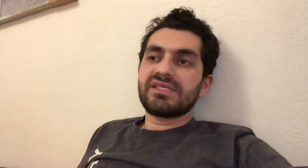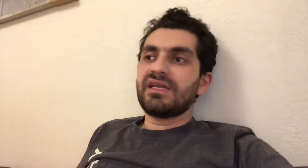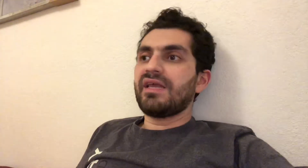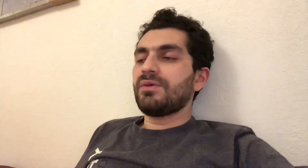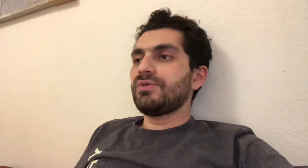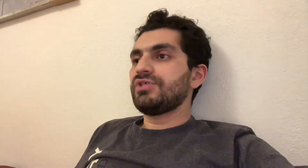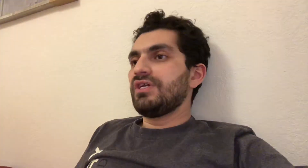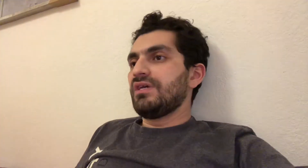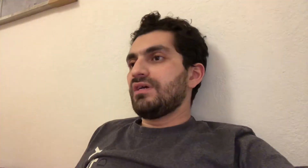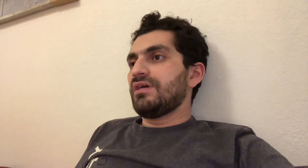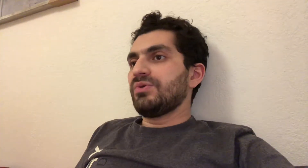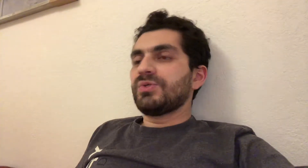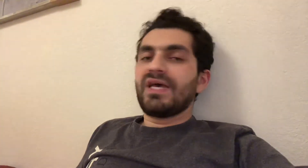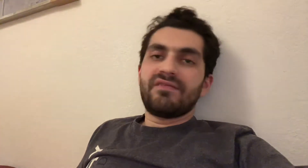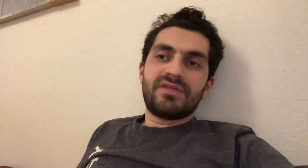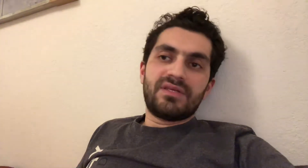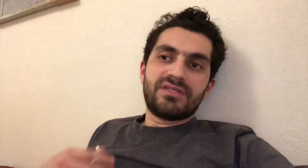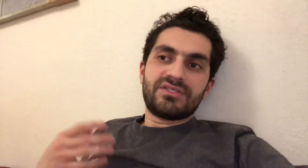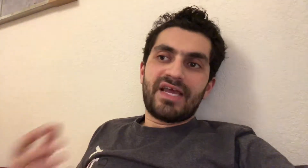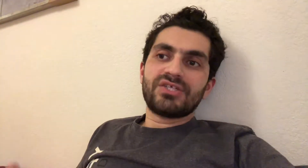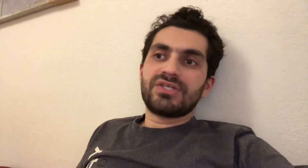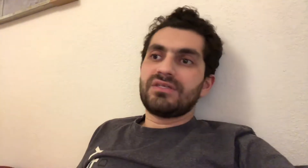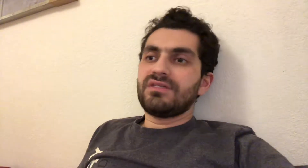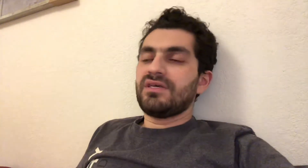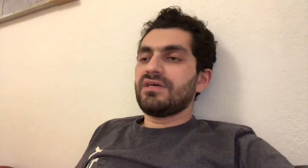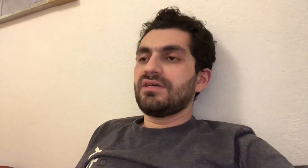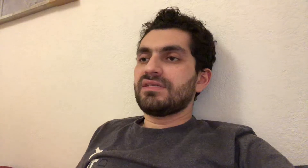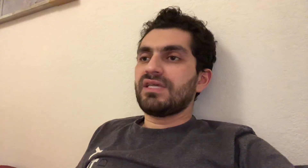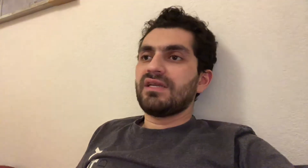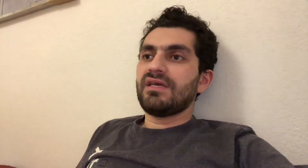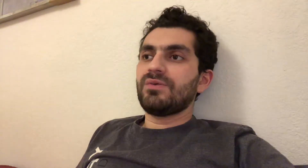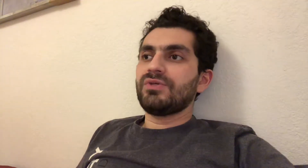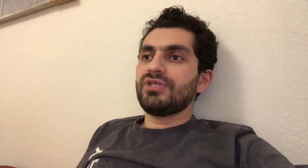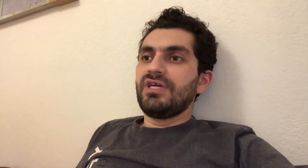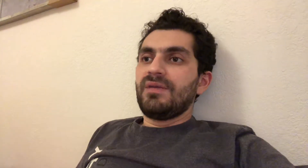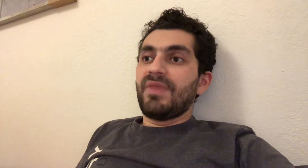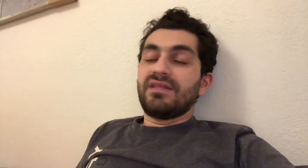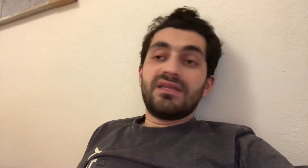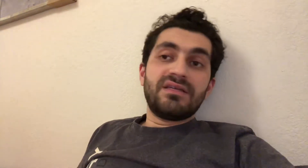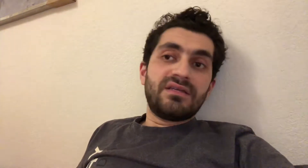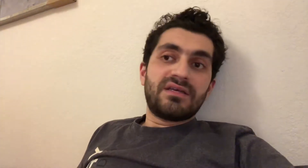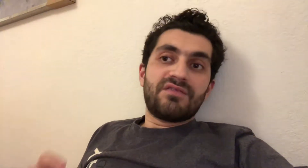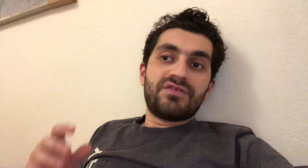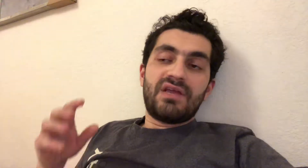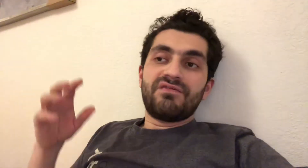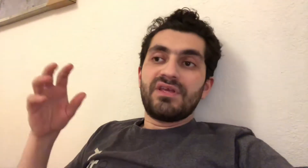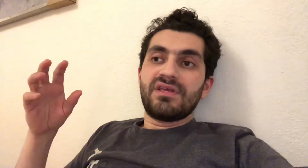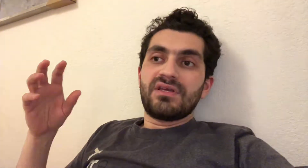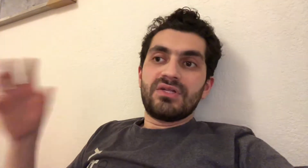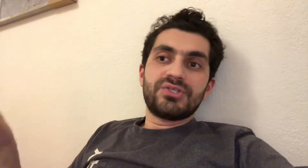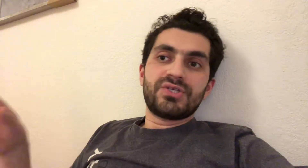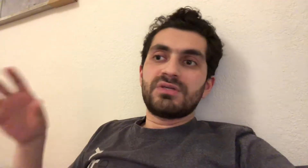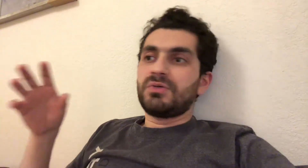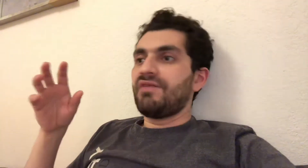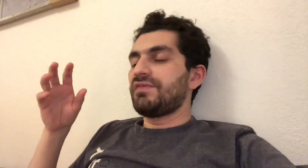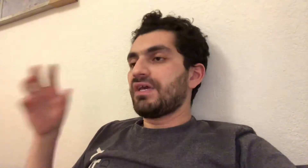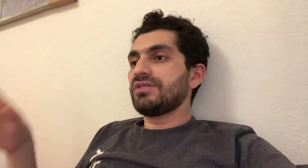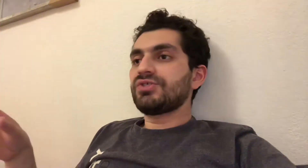sign language. You also have the international sign language. And then for every culture or every country